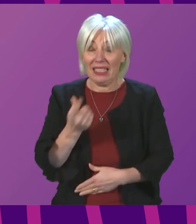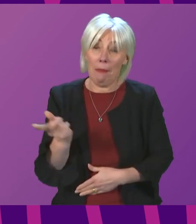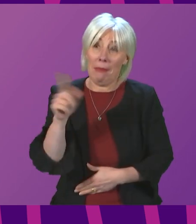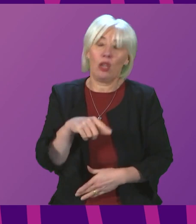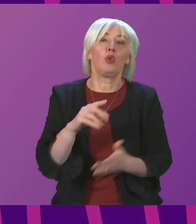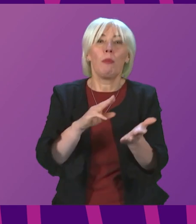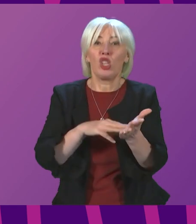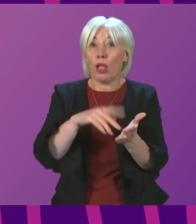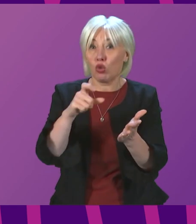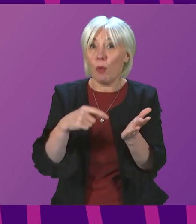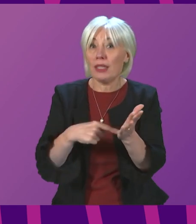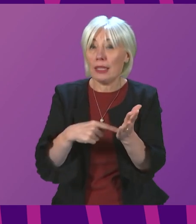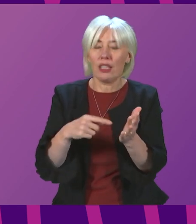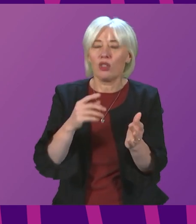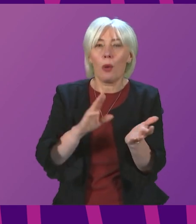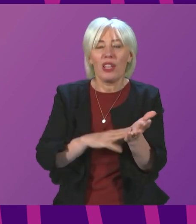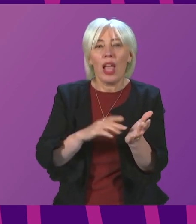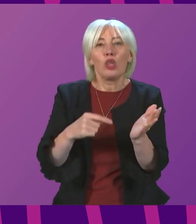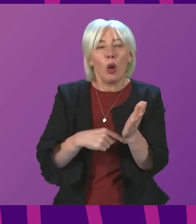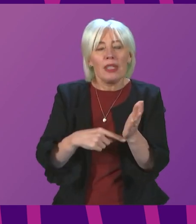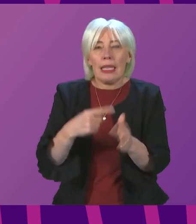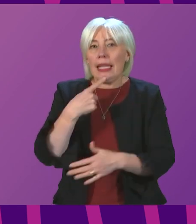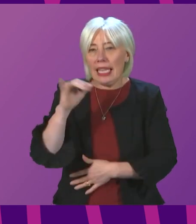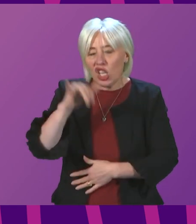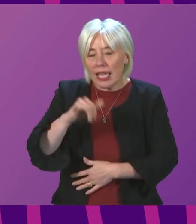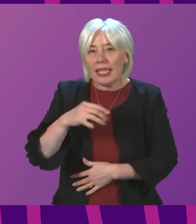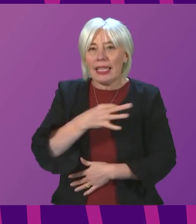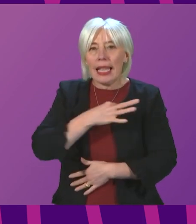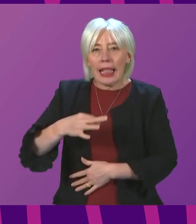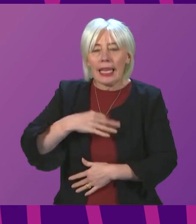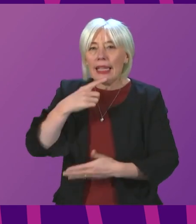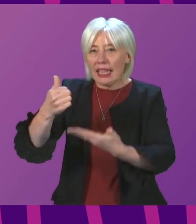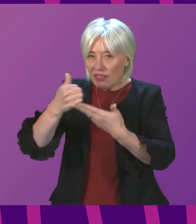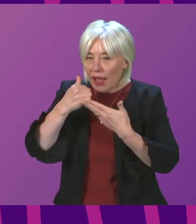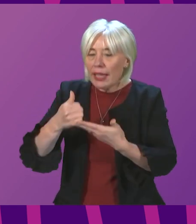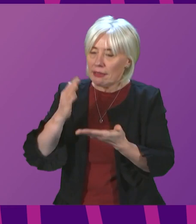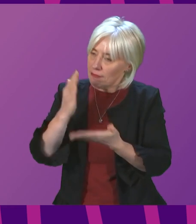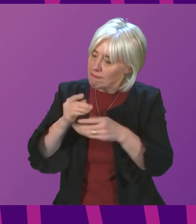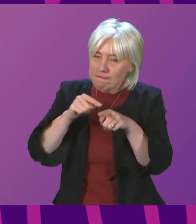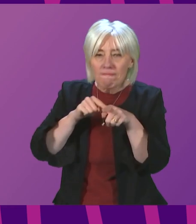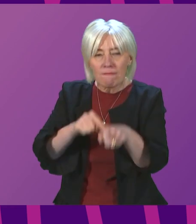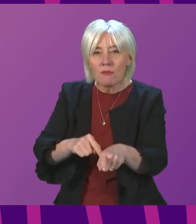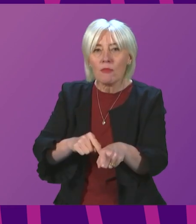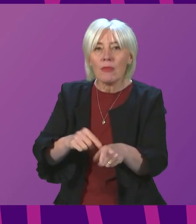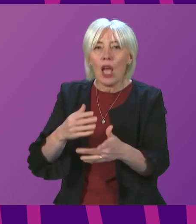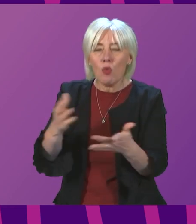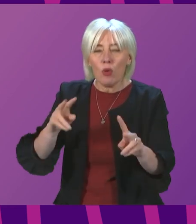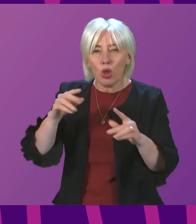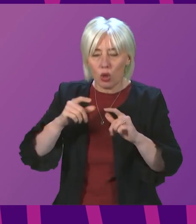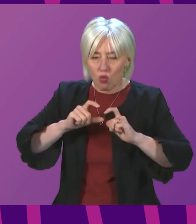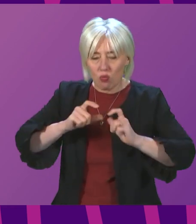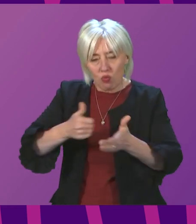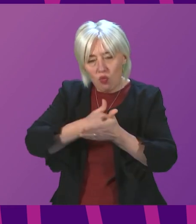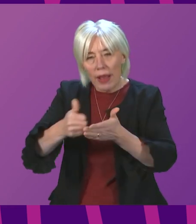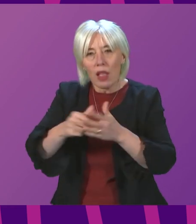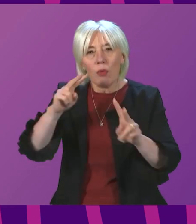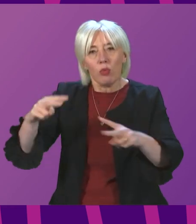Thompson, we will consider the clinical advice on this issue. will keep this issue, as with all issues, under regular review.